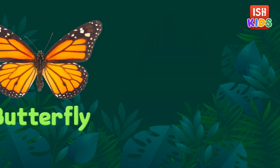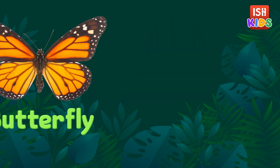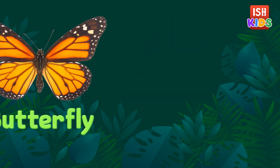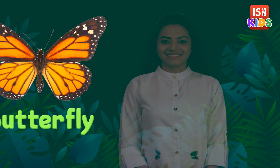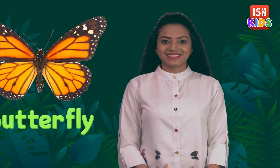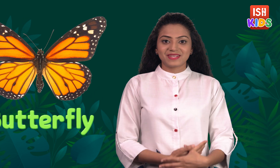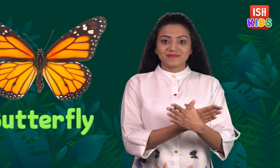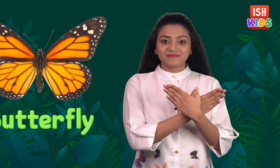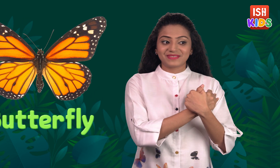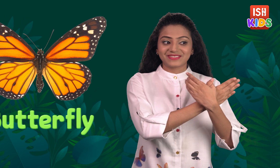Butterfly